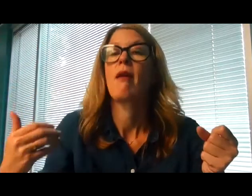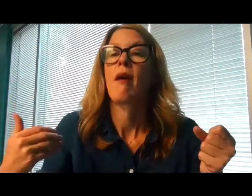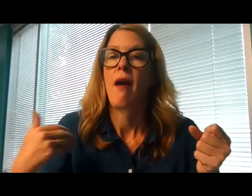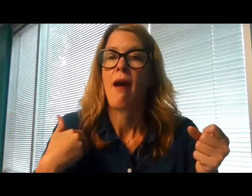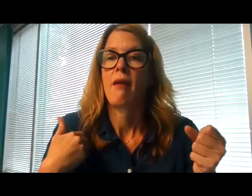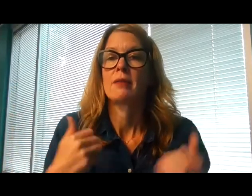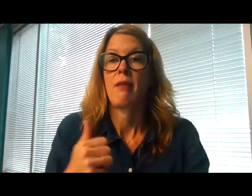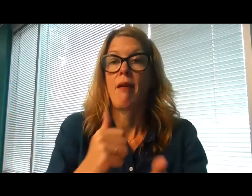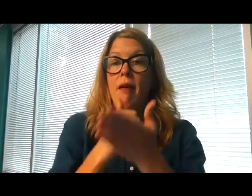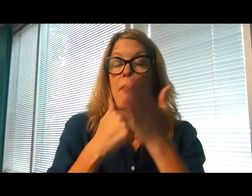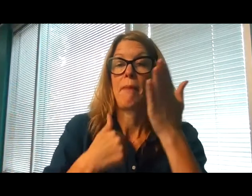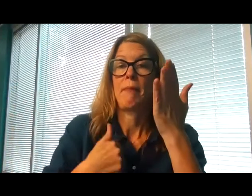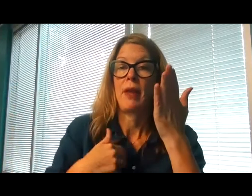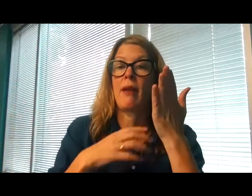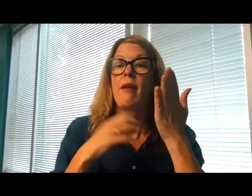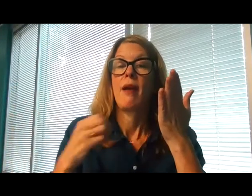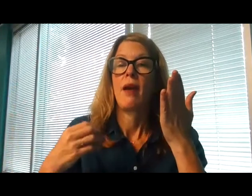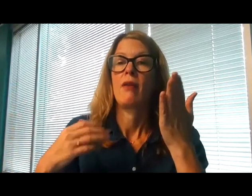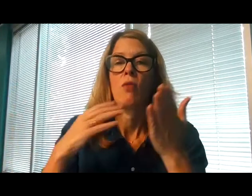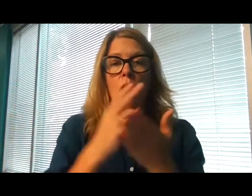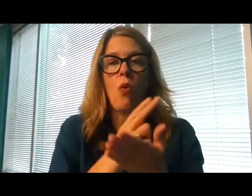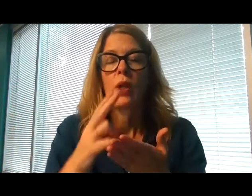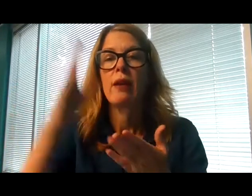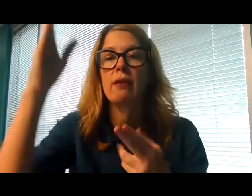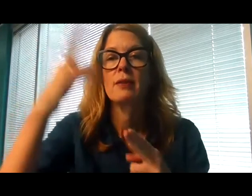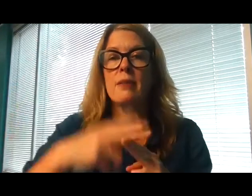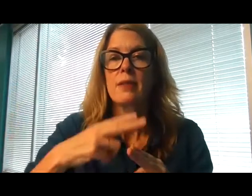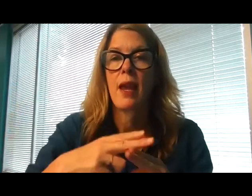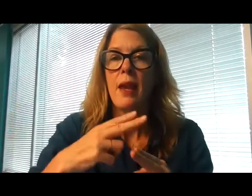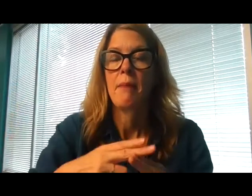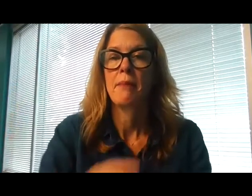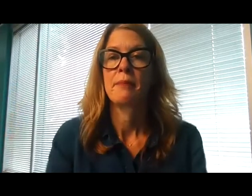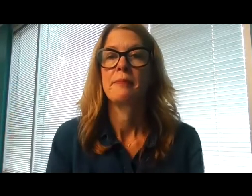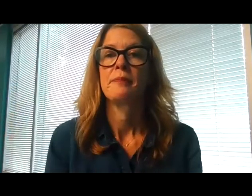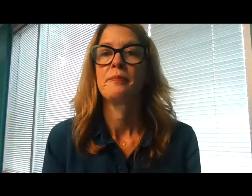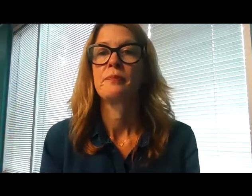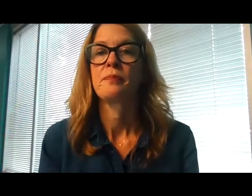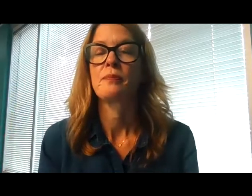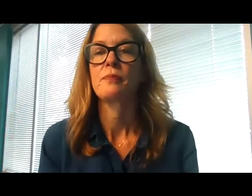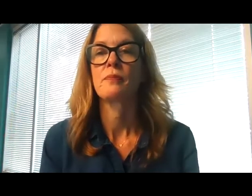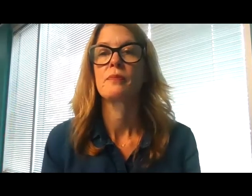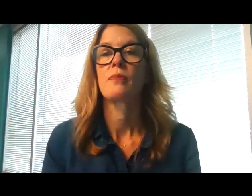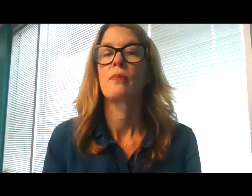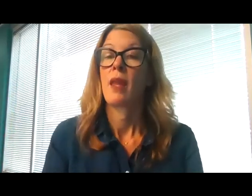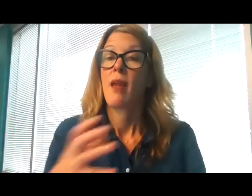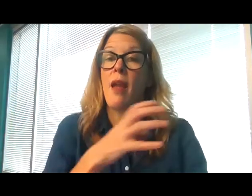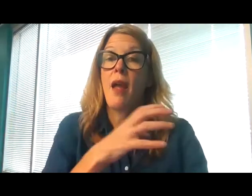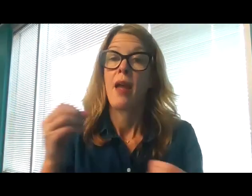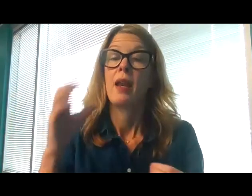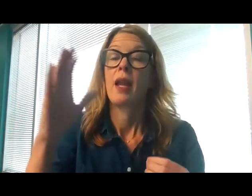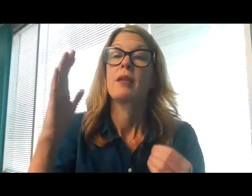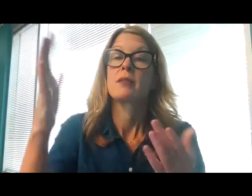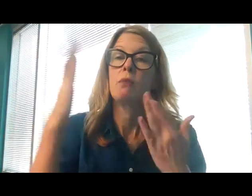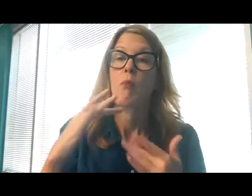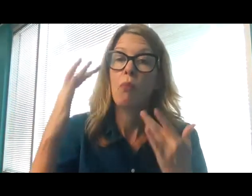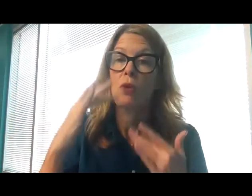hath holy is his name. And his mercy